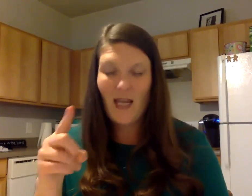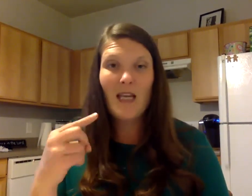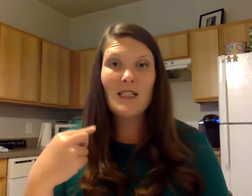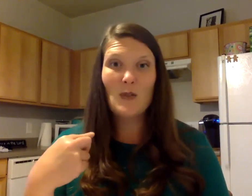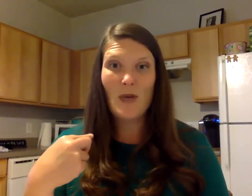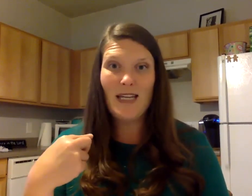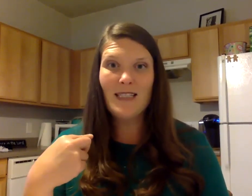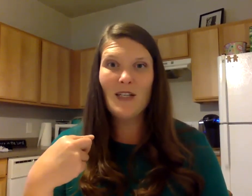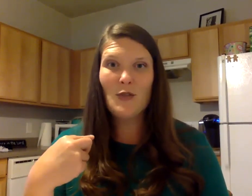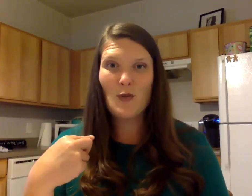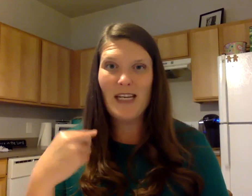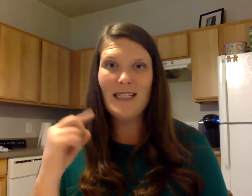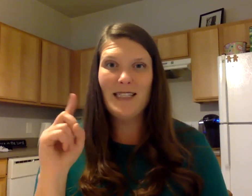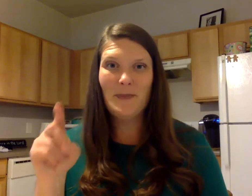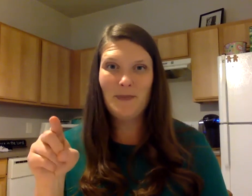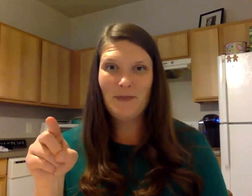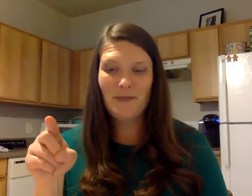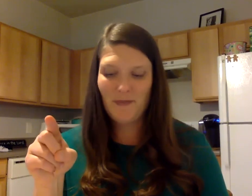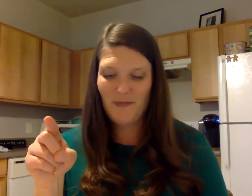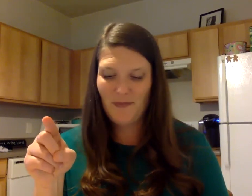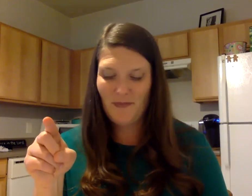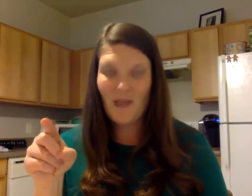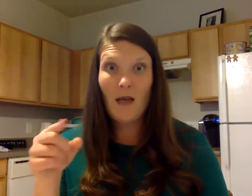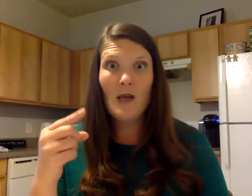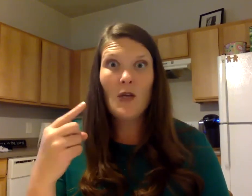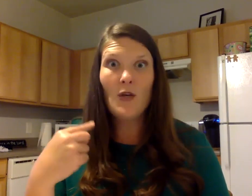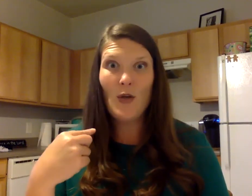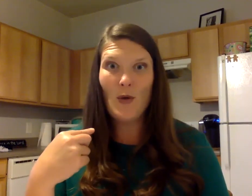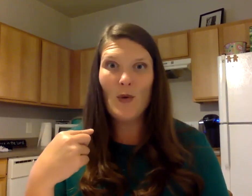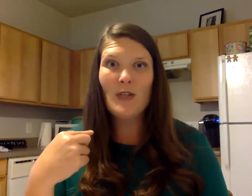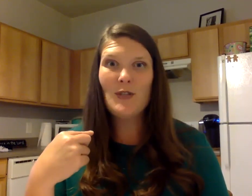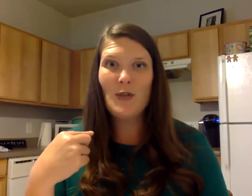sweet treat new to